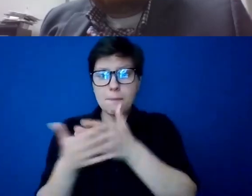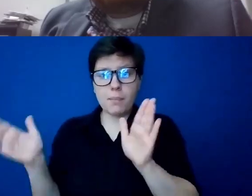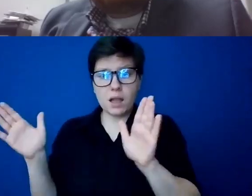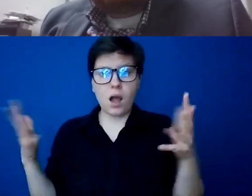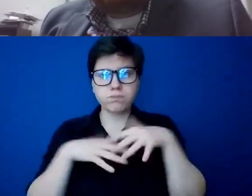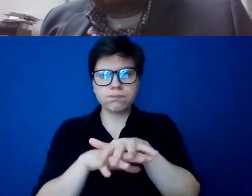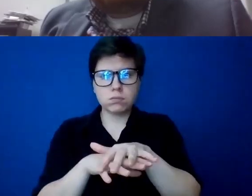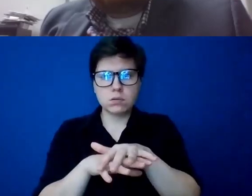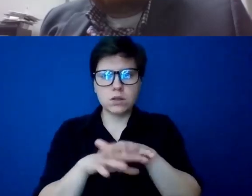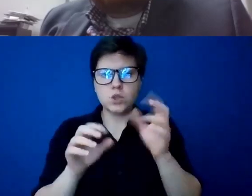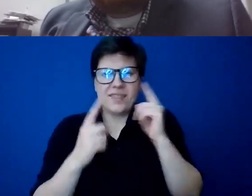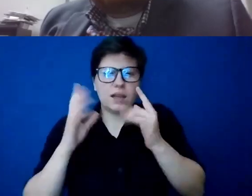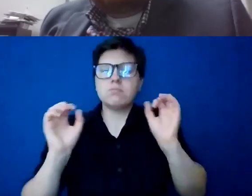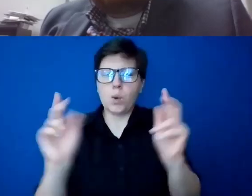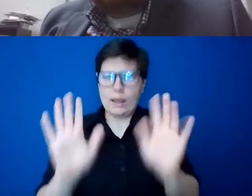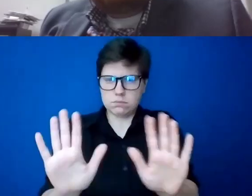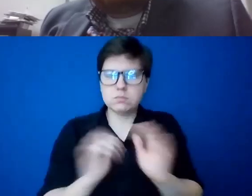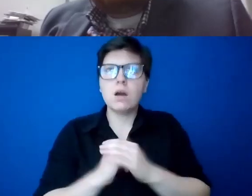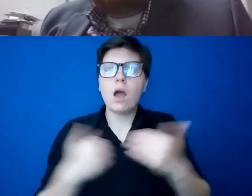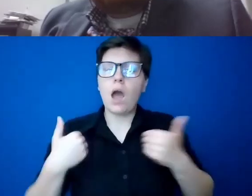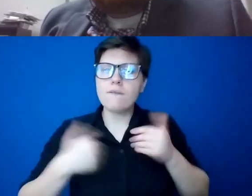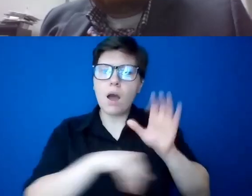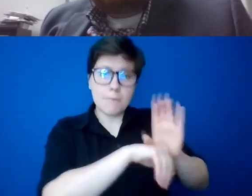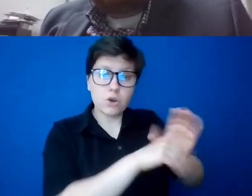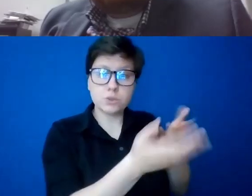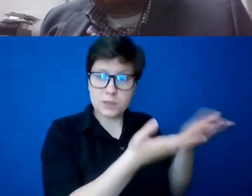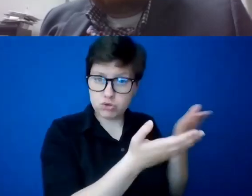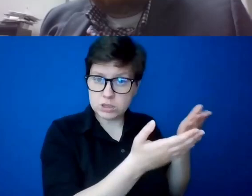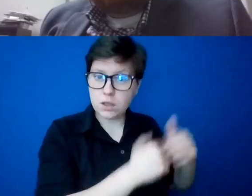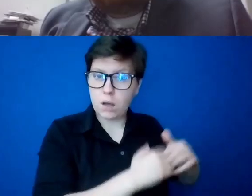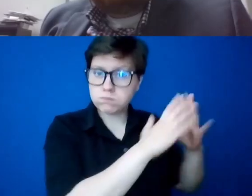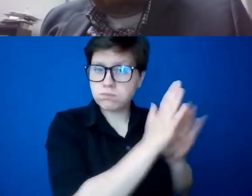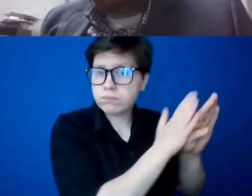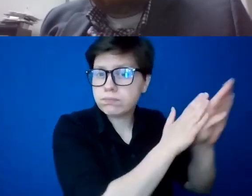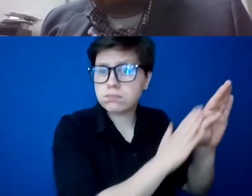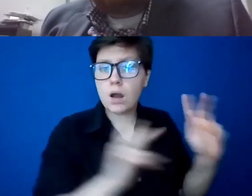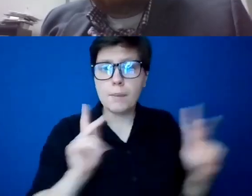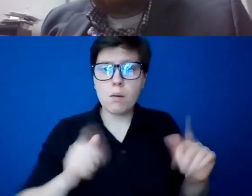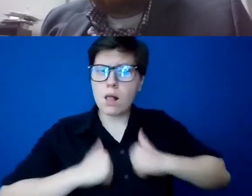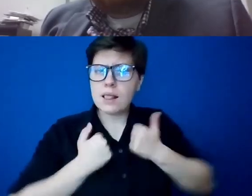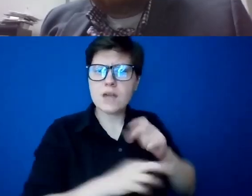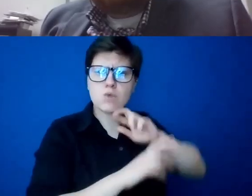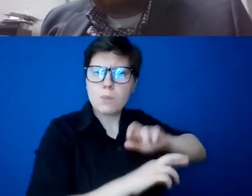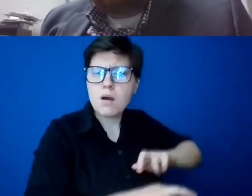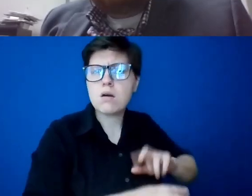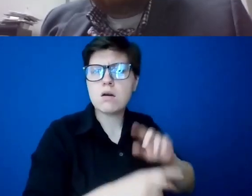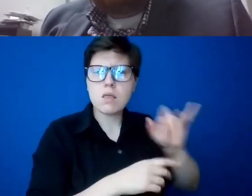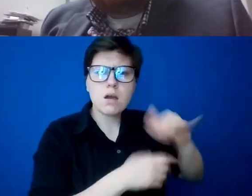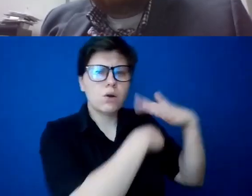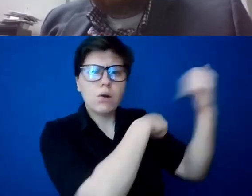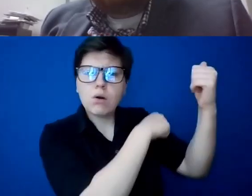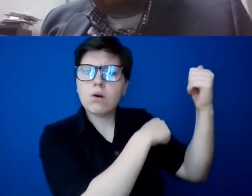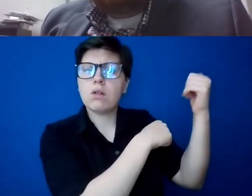So I think about, okay, we have these parish ministries that are being developed. We have folks who are living responsive to, uh, to the call of,